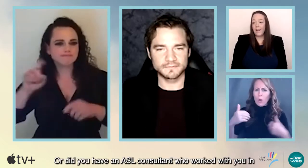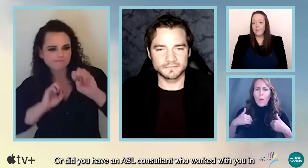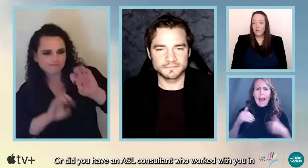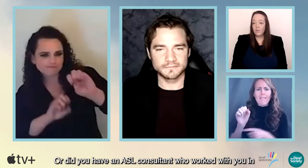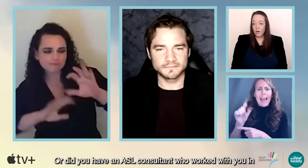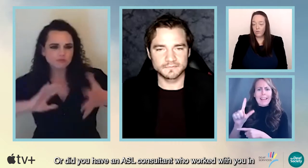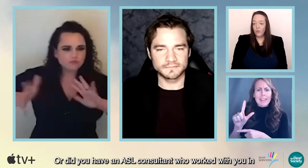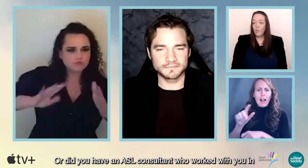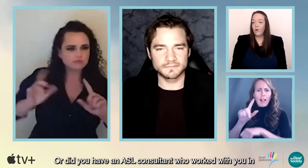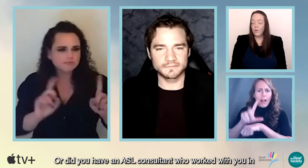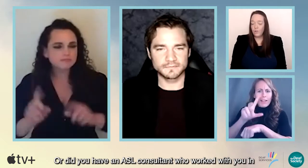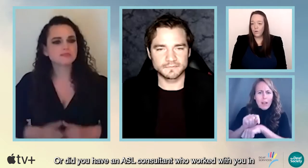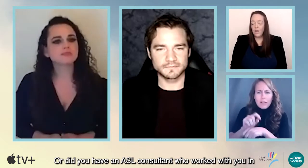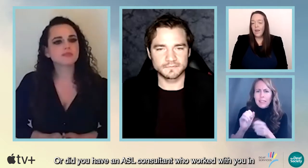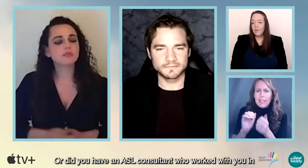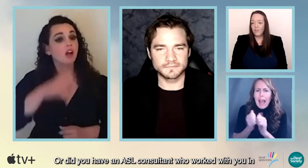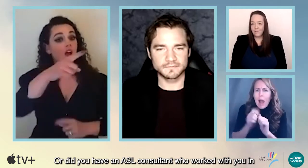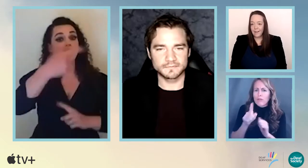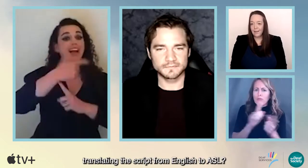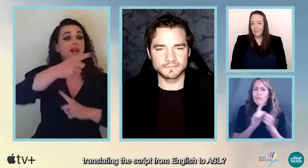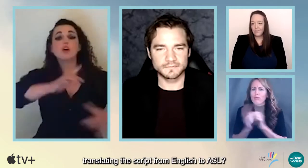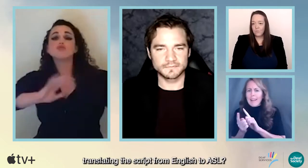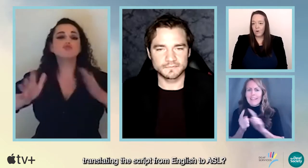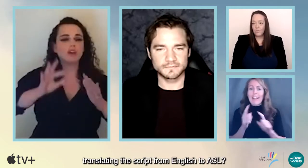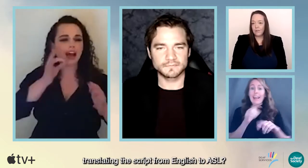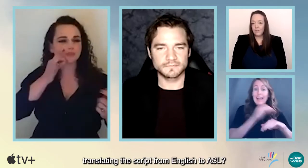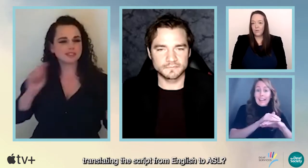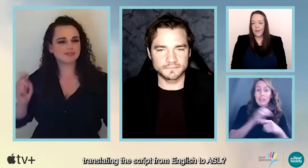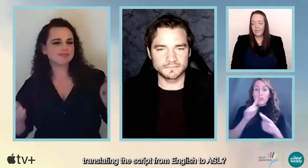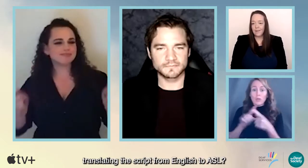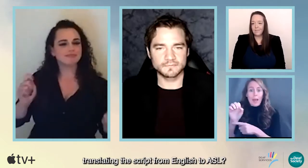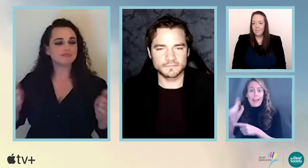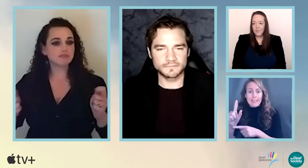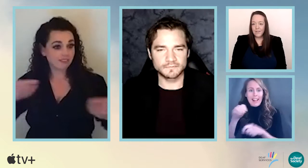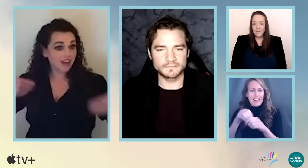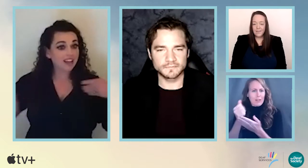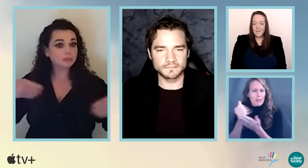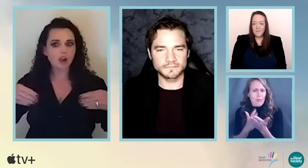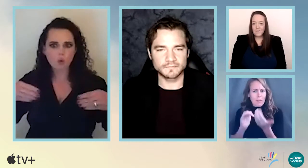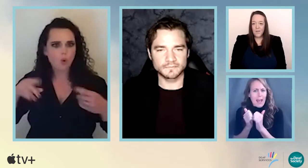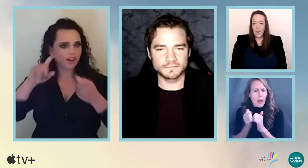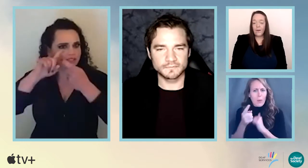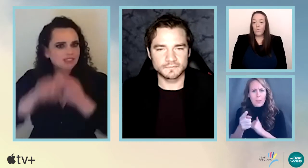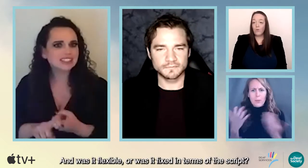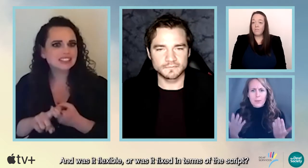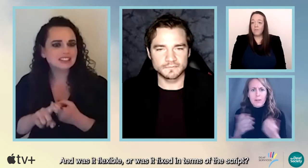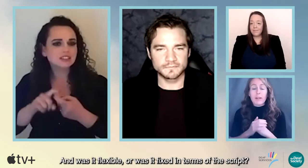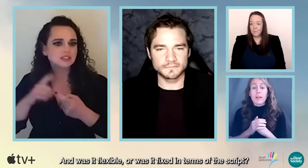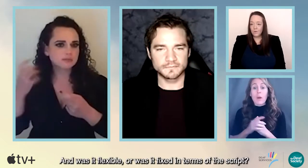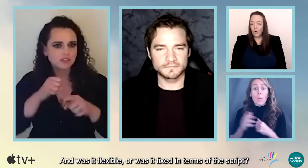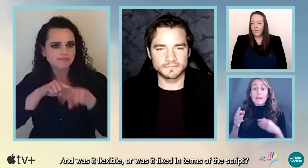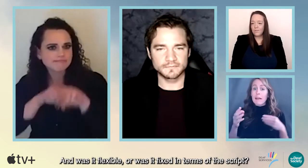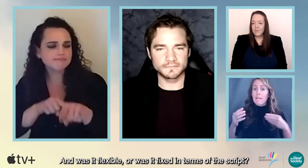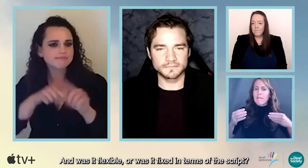an ASL consultant who worked with you in translating the script from English to ASL? And was it